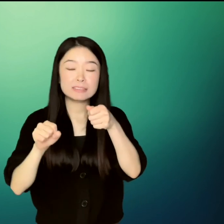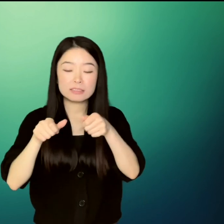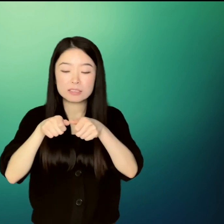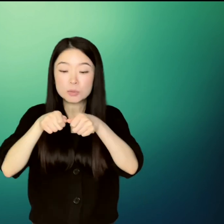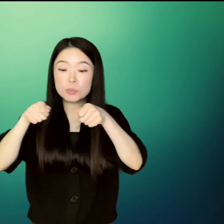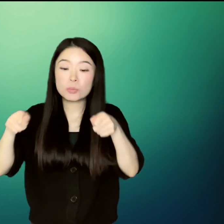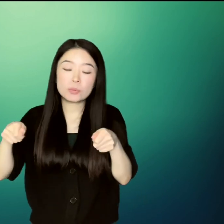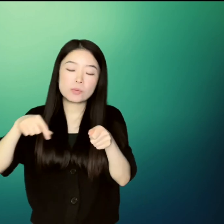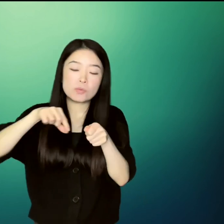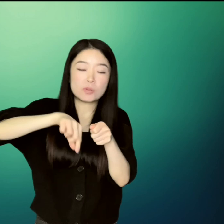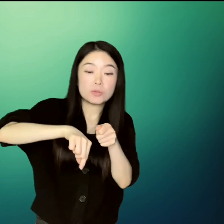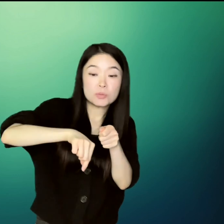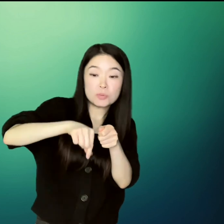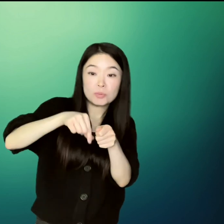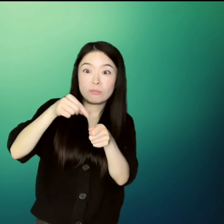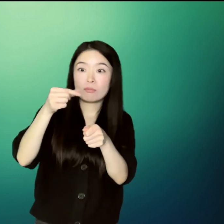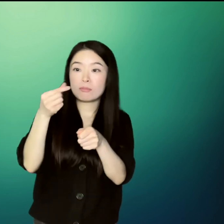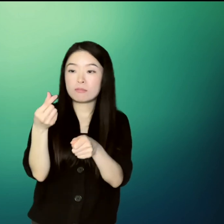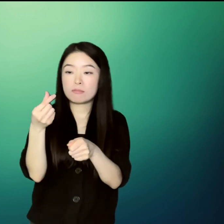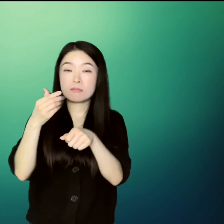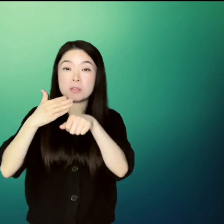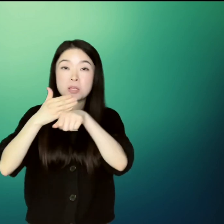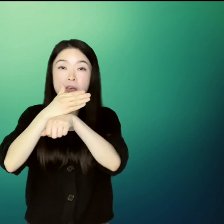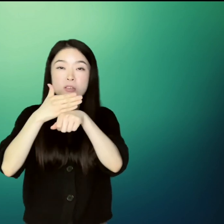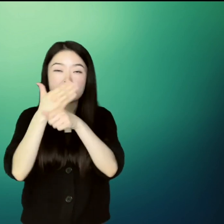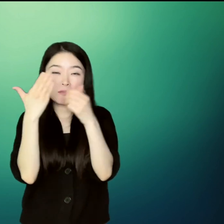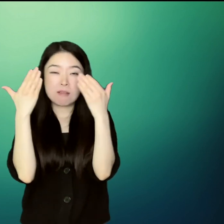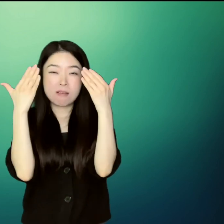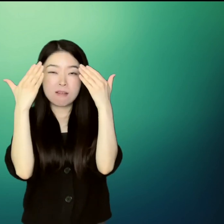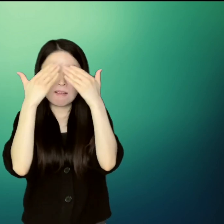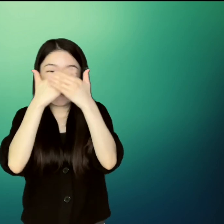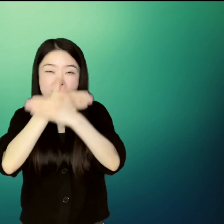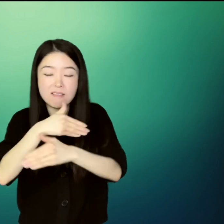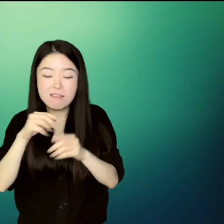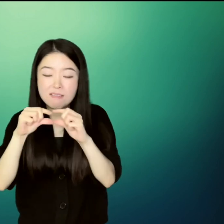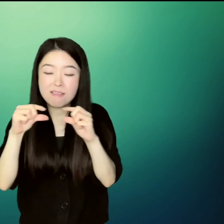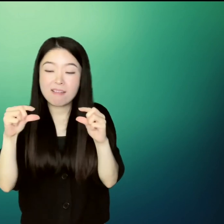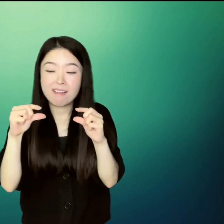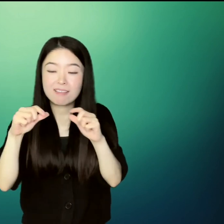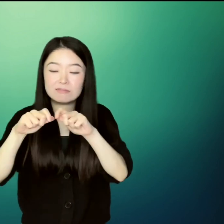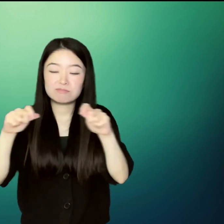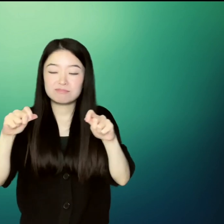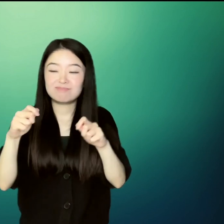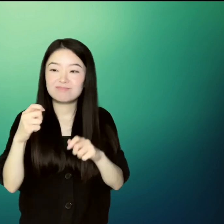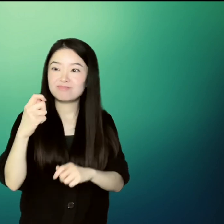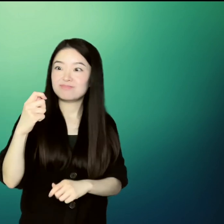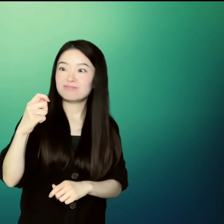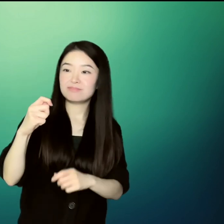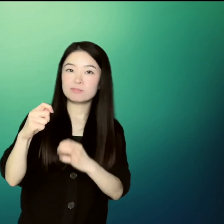out a dark wooden stamp with beautiful Korean characters carved sharply into it.